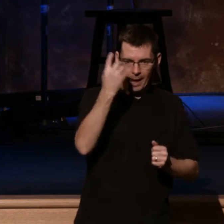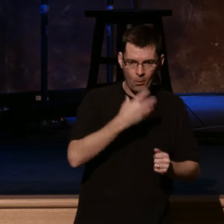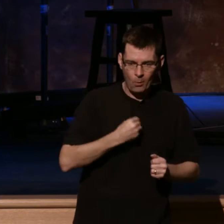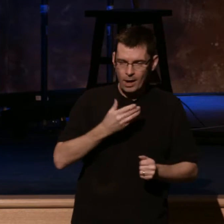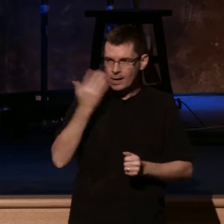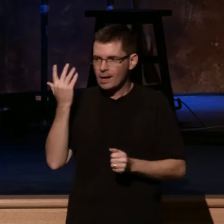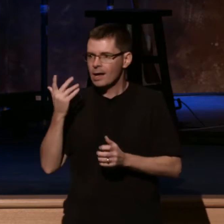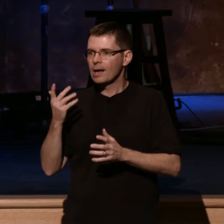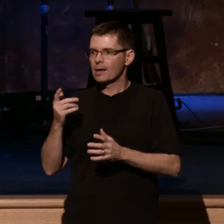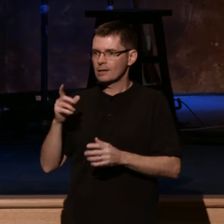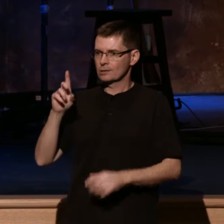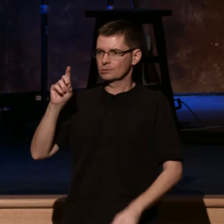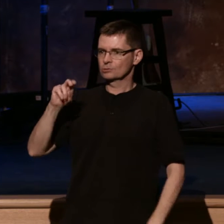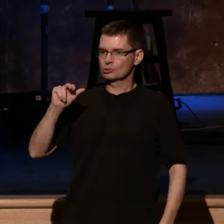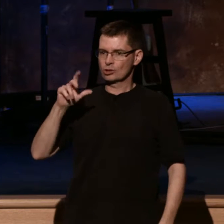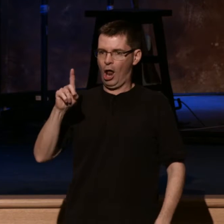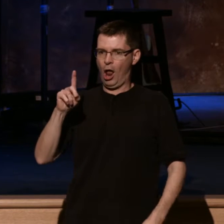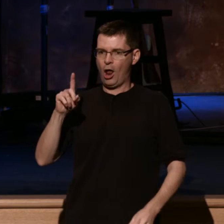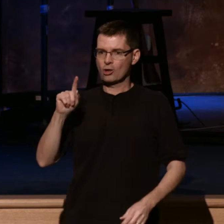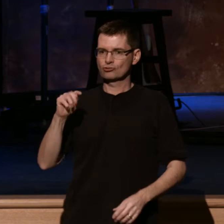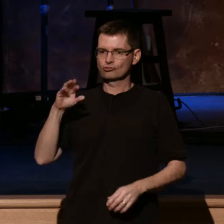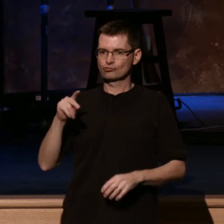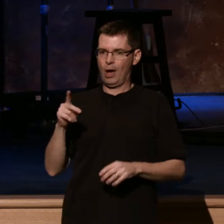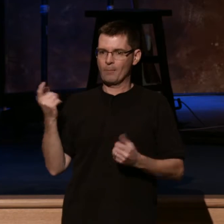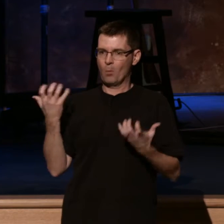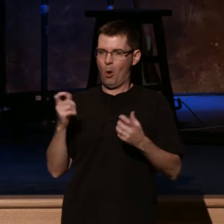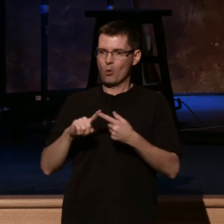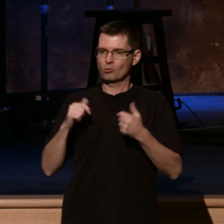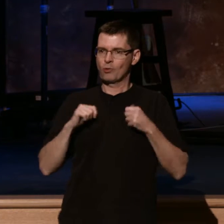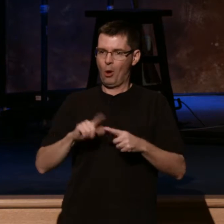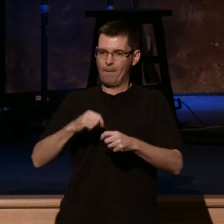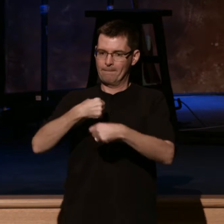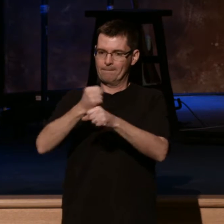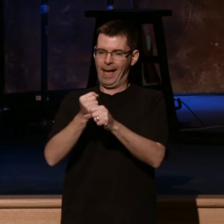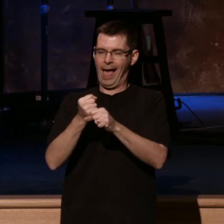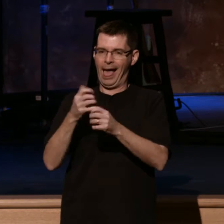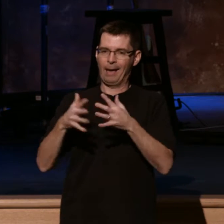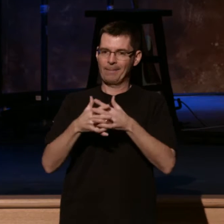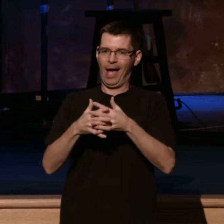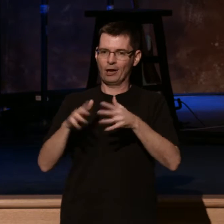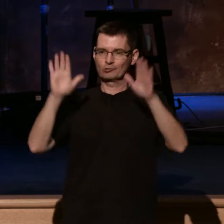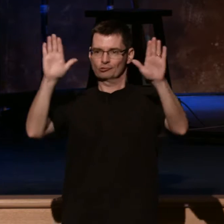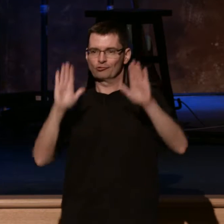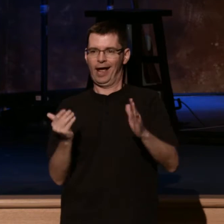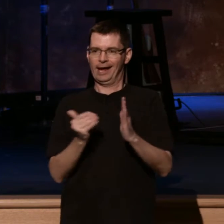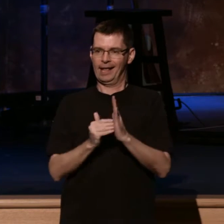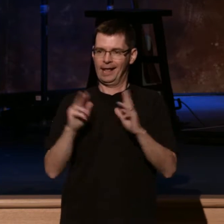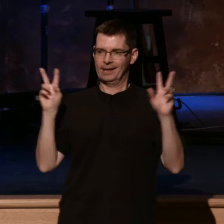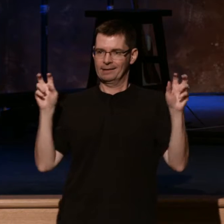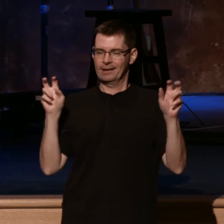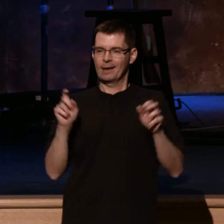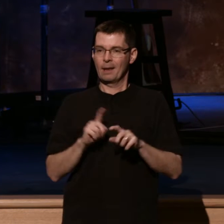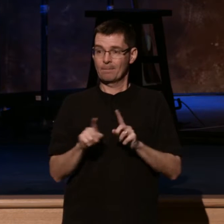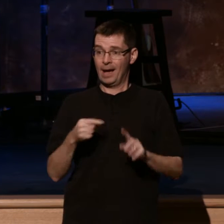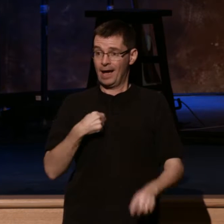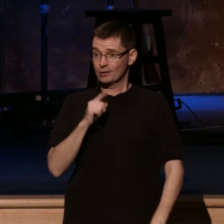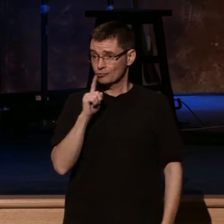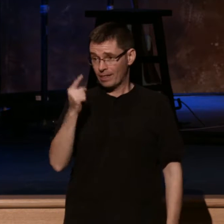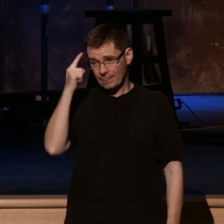begun his quest to make America great again, for what it's worth. But I would tell you that as far as I'm concerned, the great need is not to make